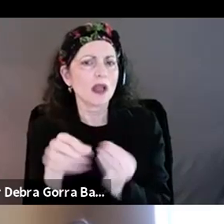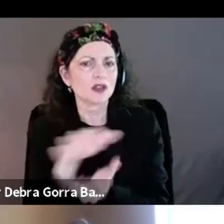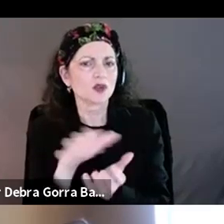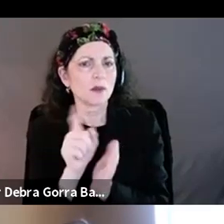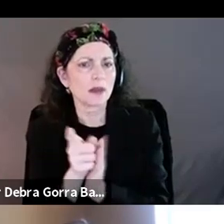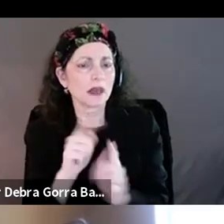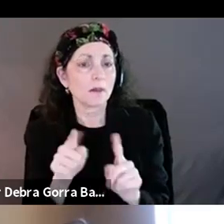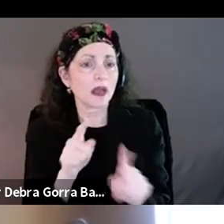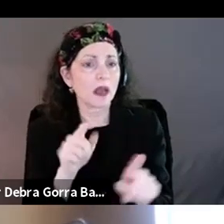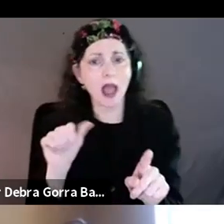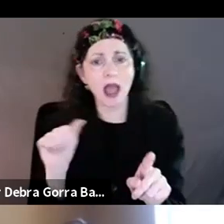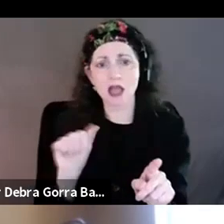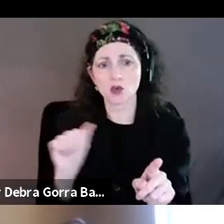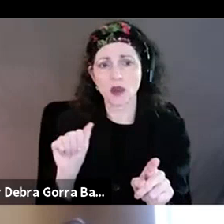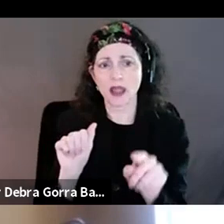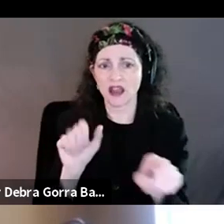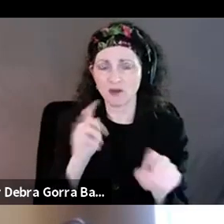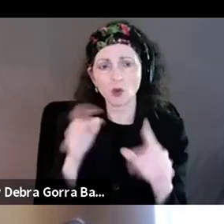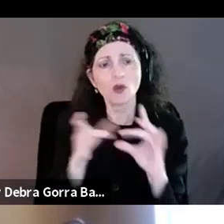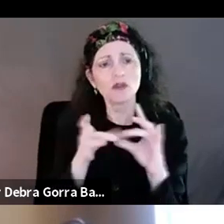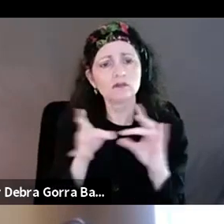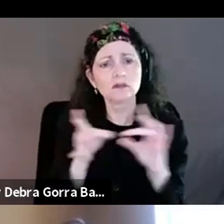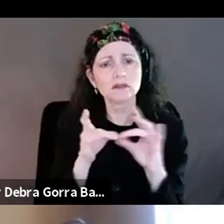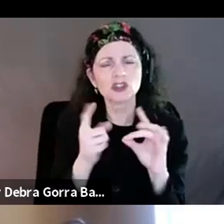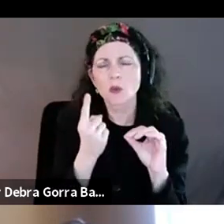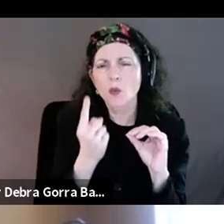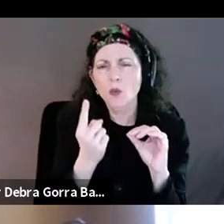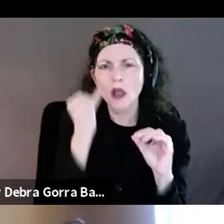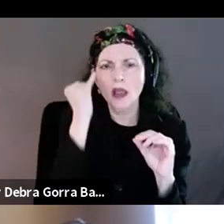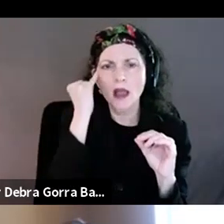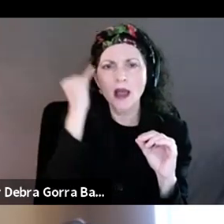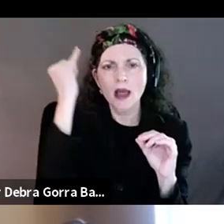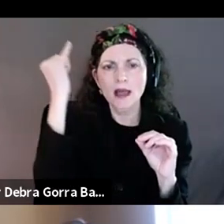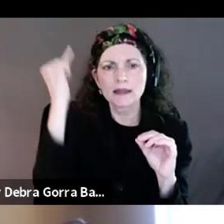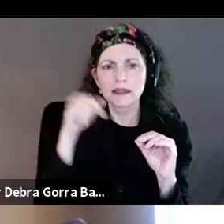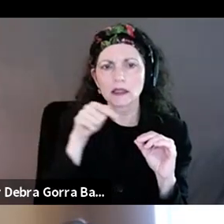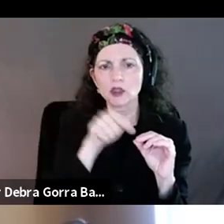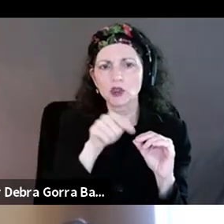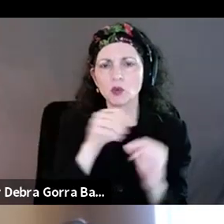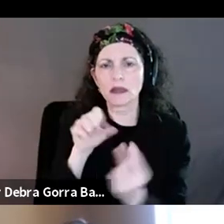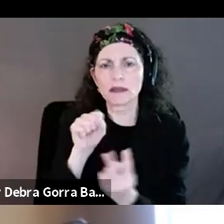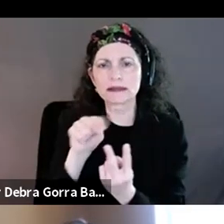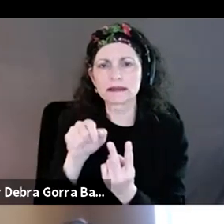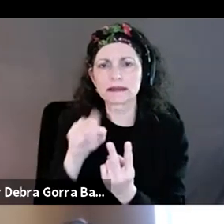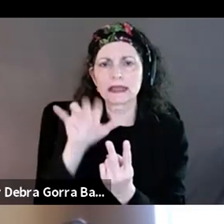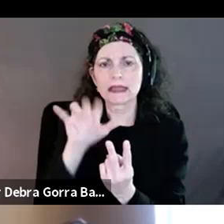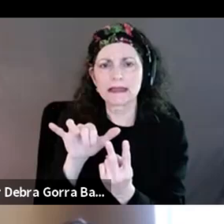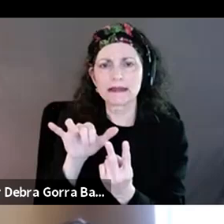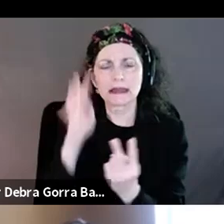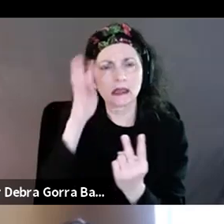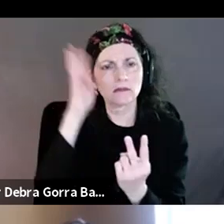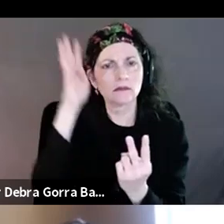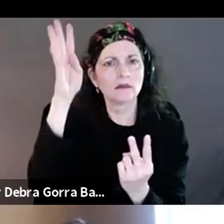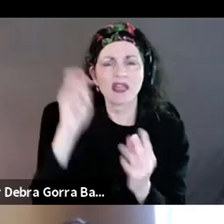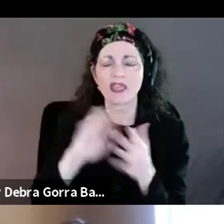about one of the ideas that you and Stacey came up with that seems to have